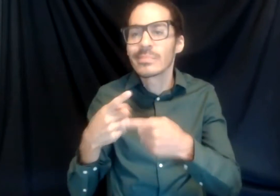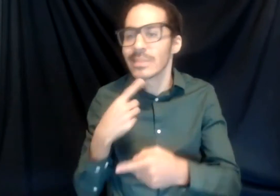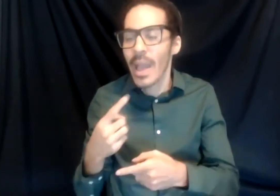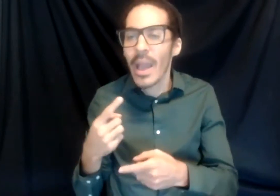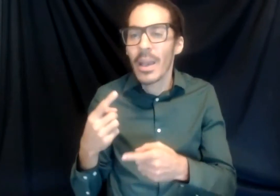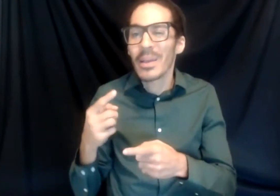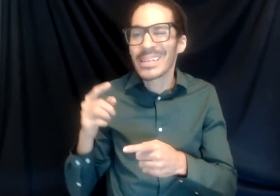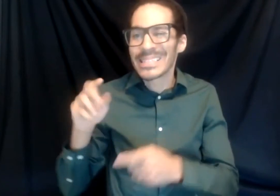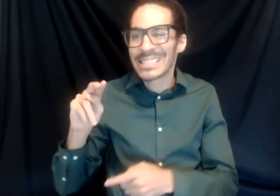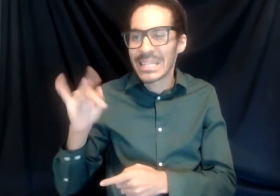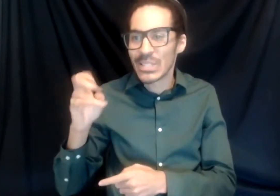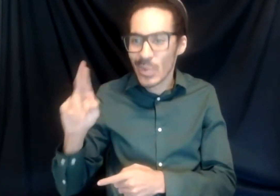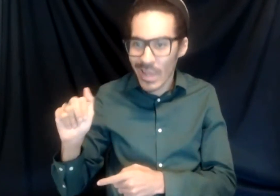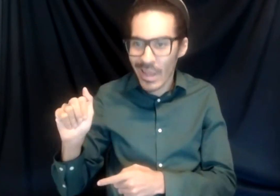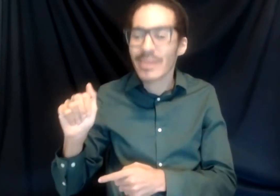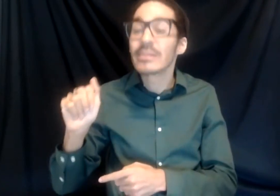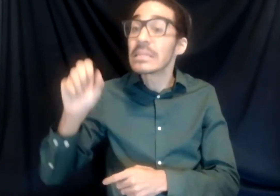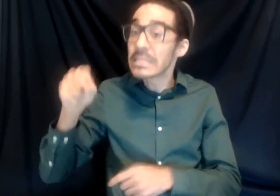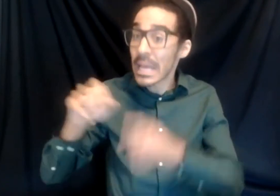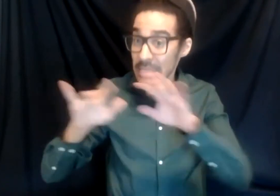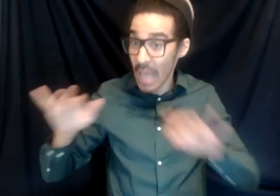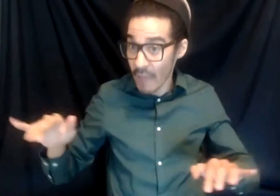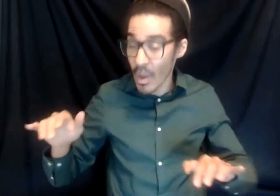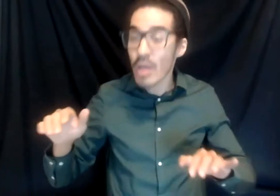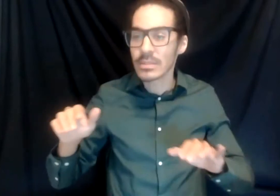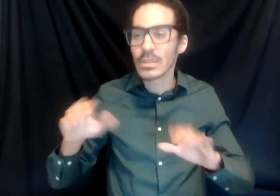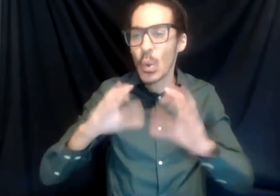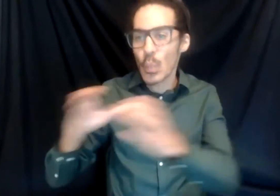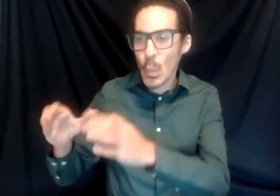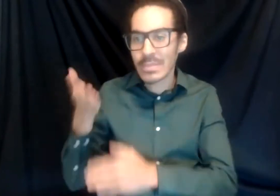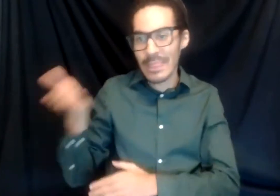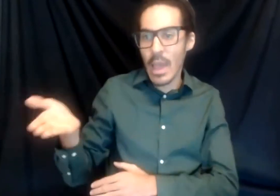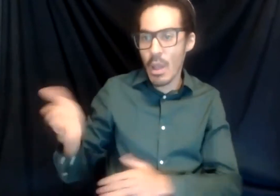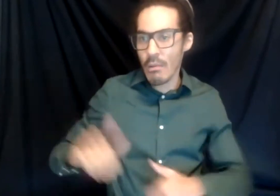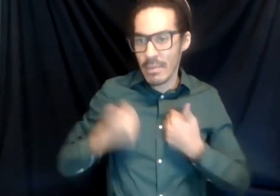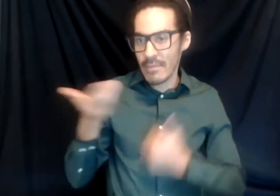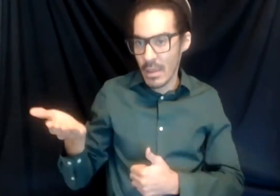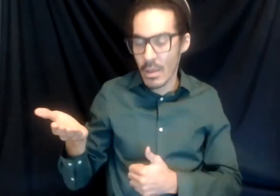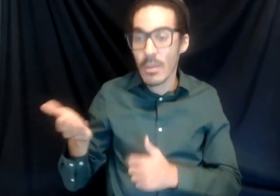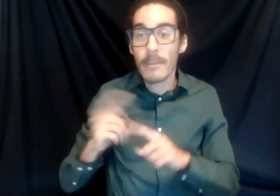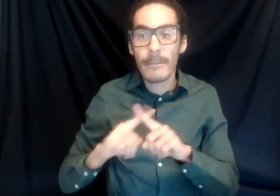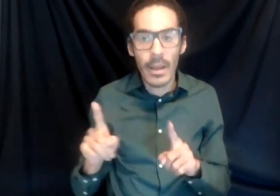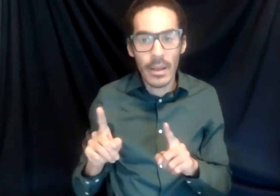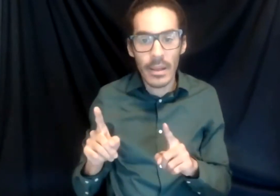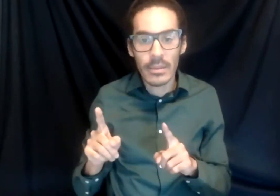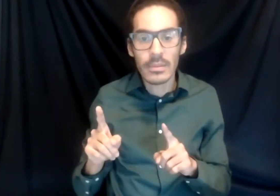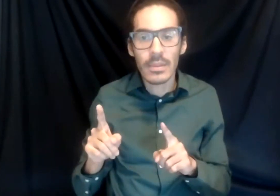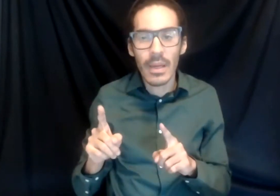Yes, it might be diverse in terms of the number of groups that are in Nigeria, but the mentality is very,